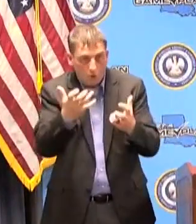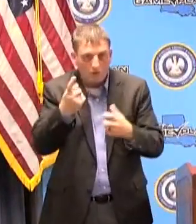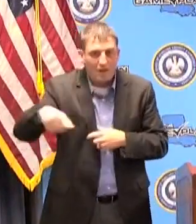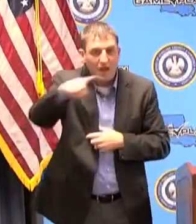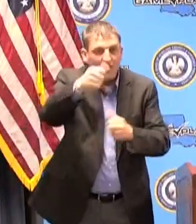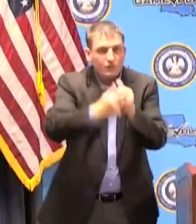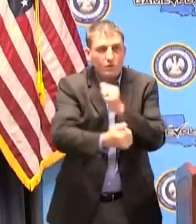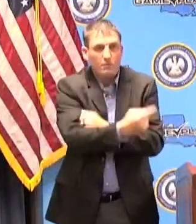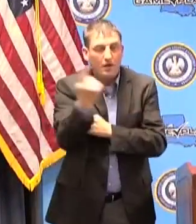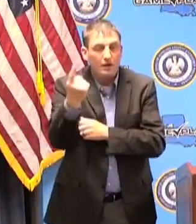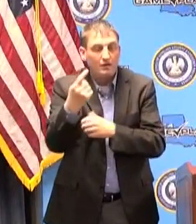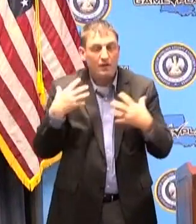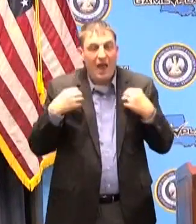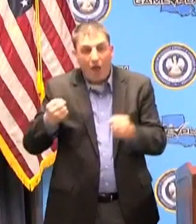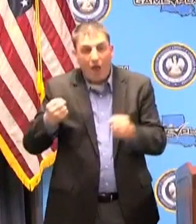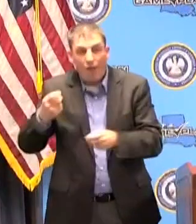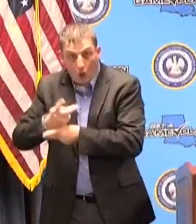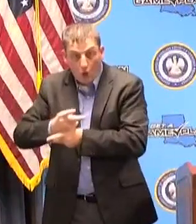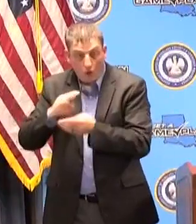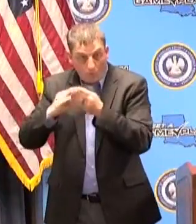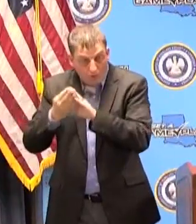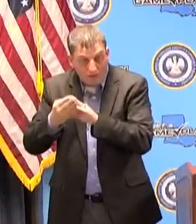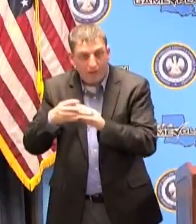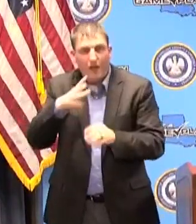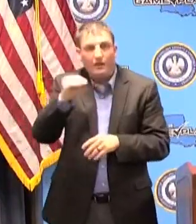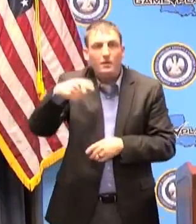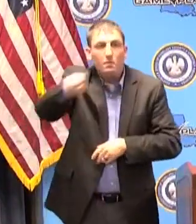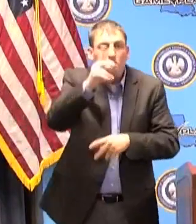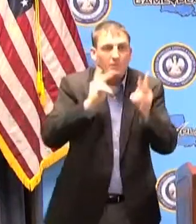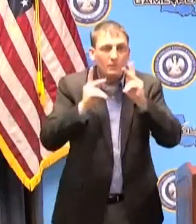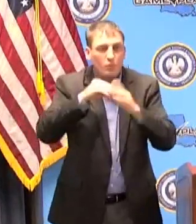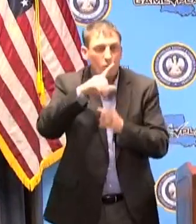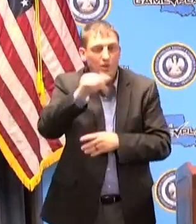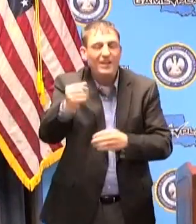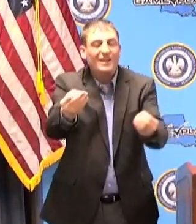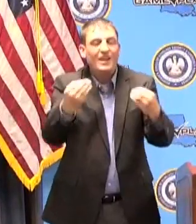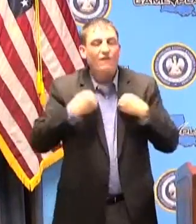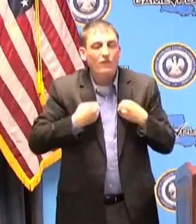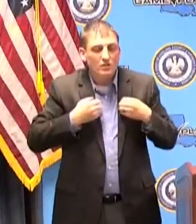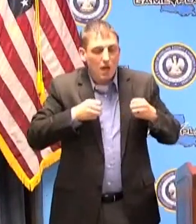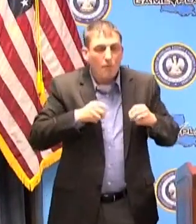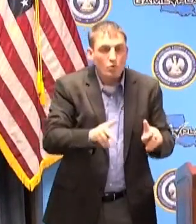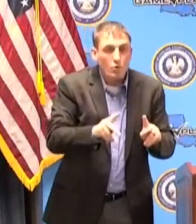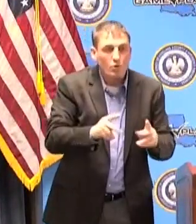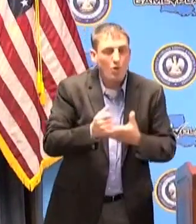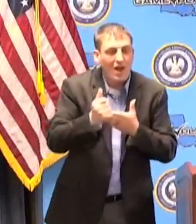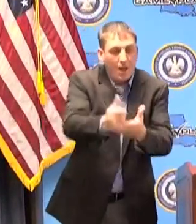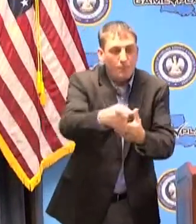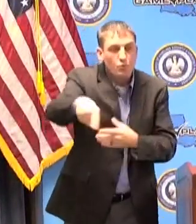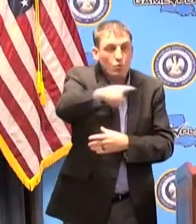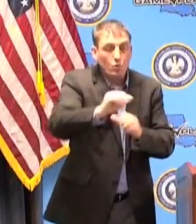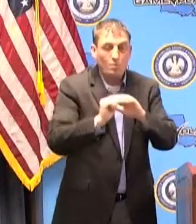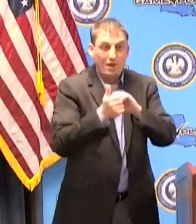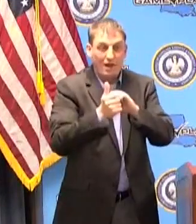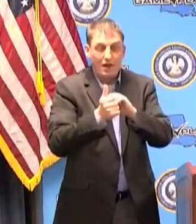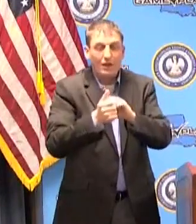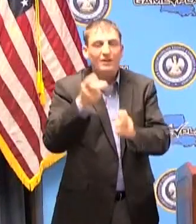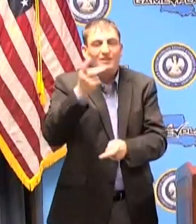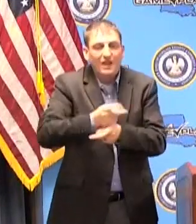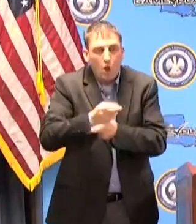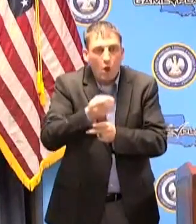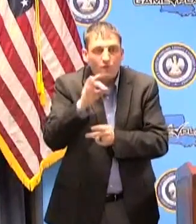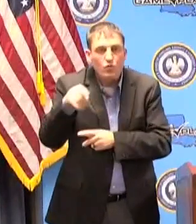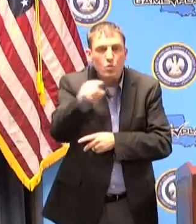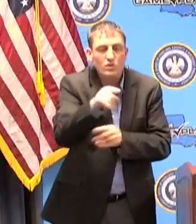and that's what we ask for the citizens of louisiana give us an opportunity to help you by taking care of you in small doses